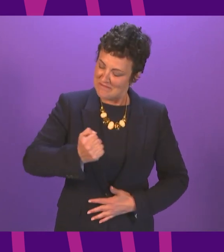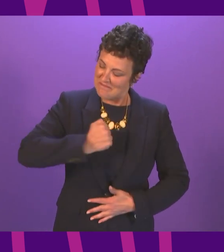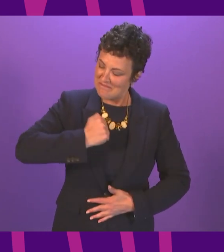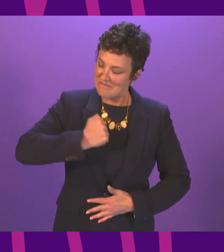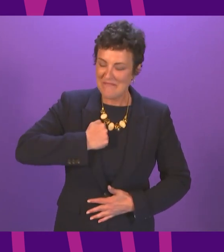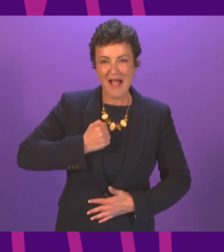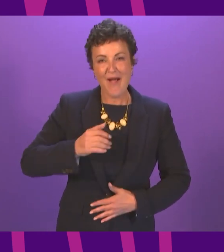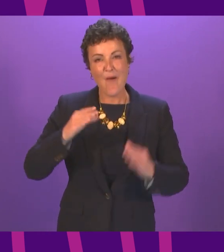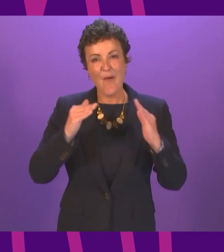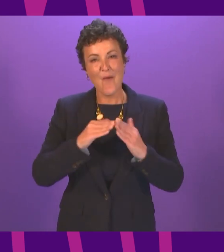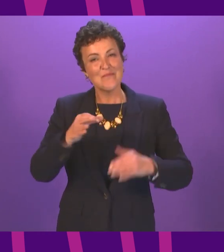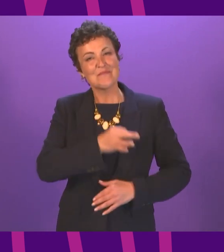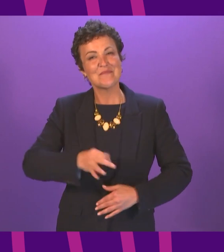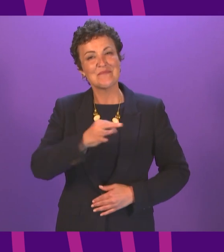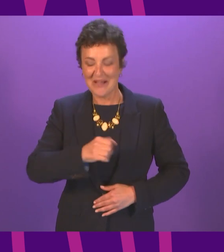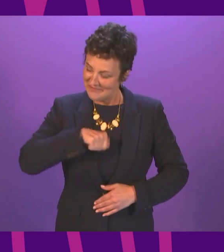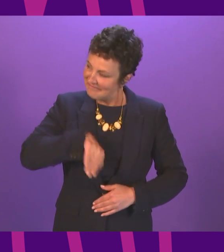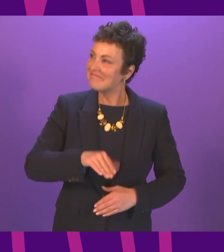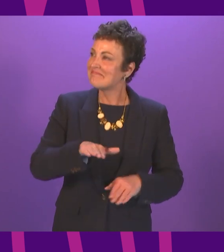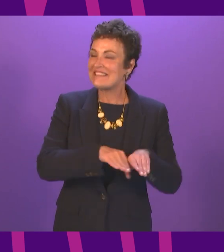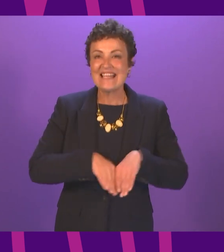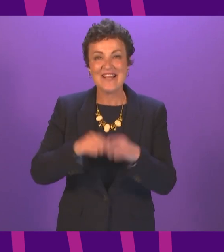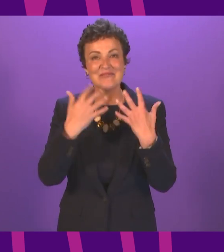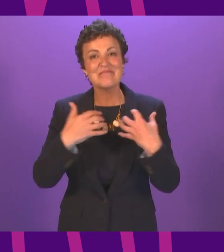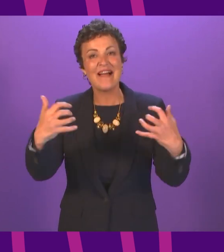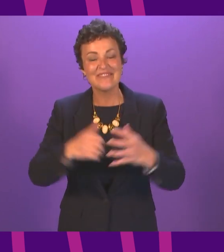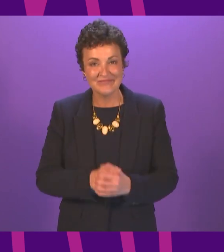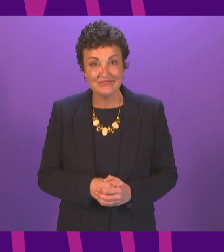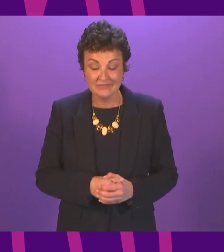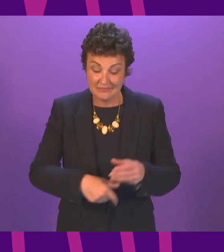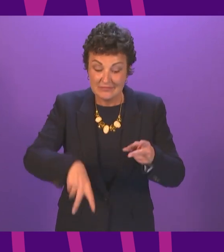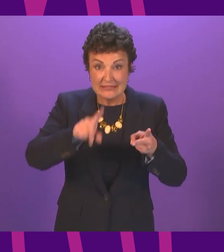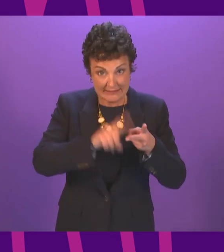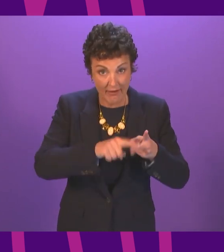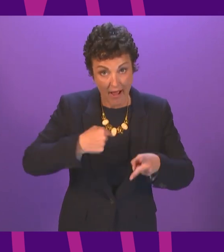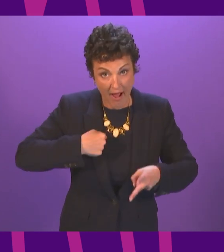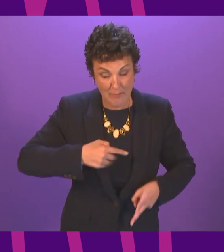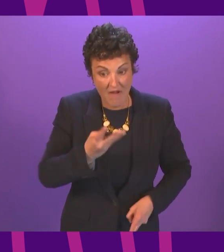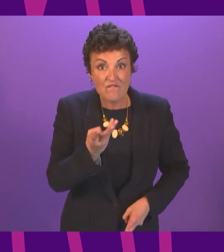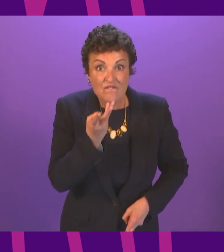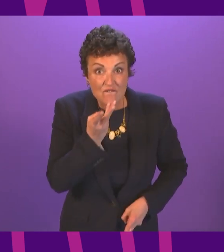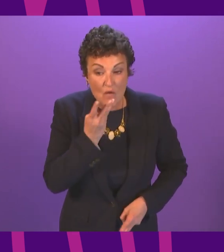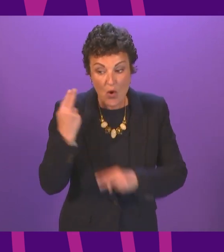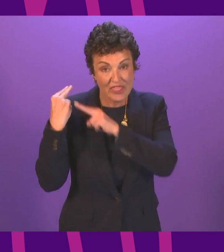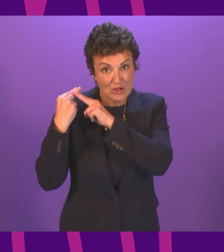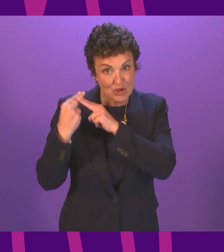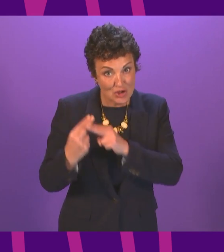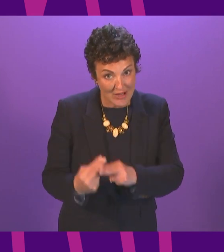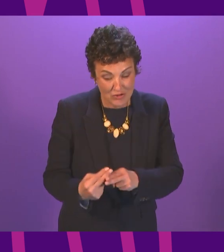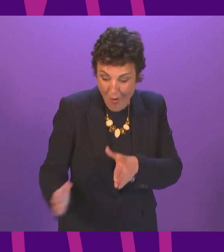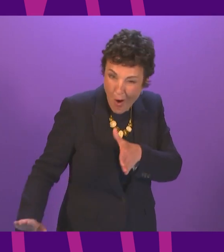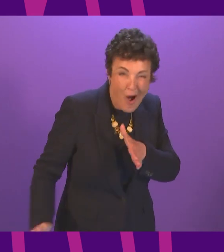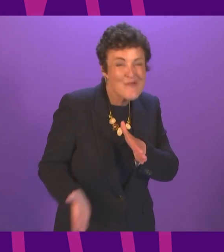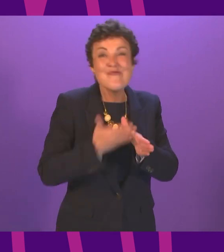in our national parliament secondly i want to add that being a fourth generation daughter from the original